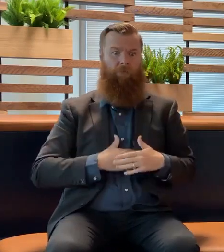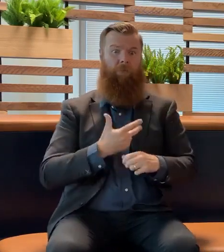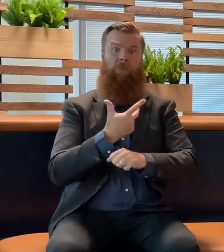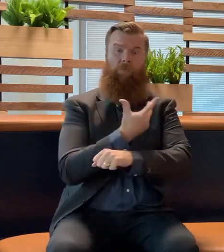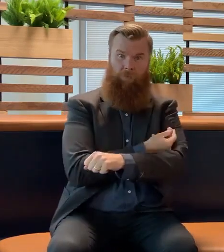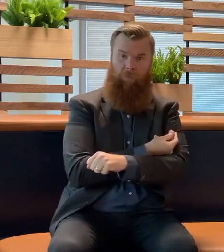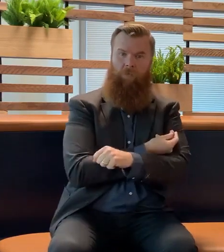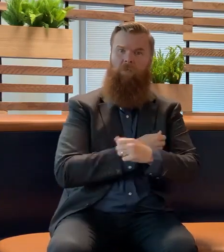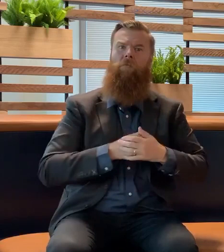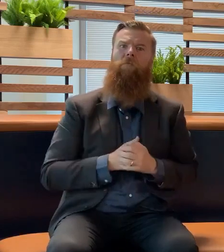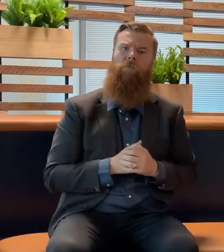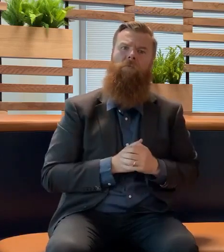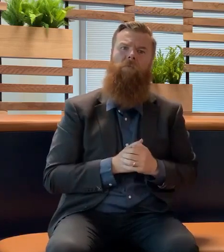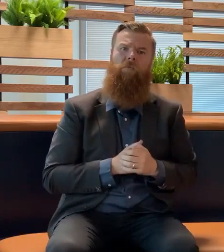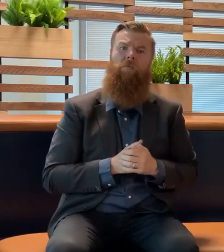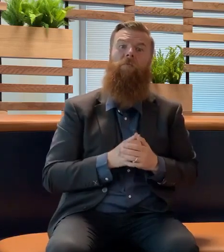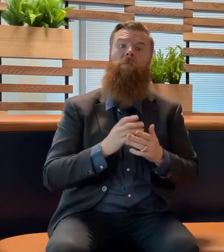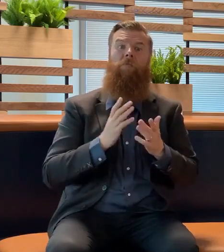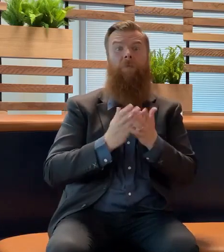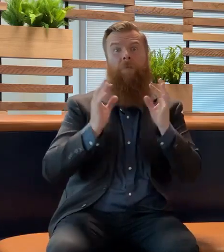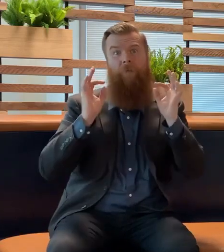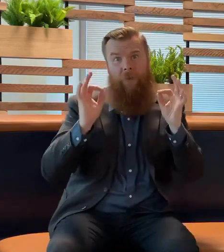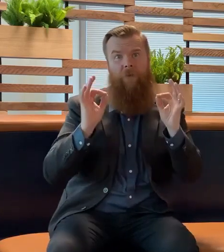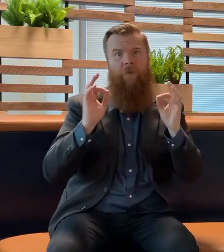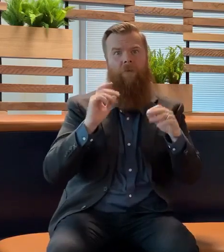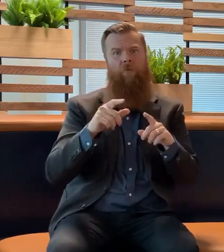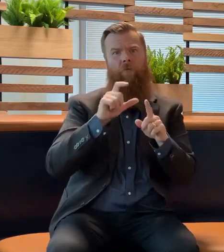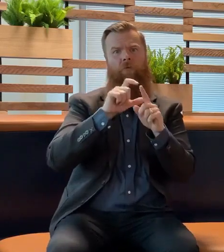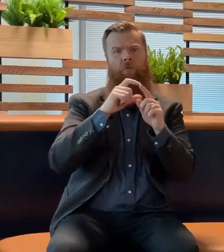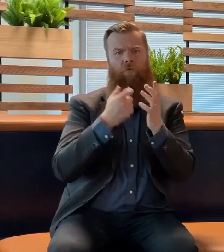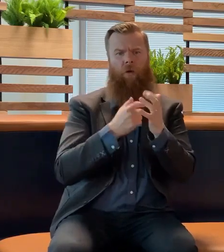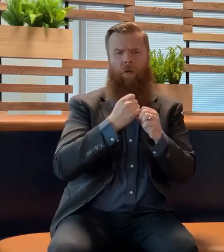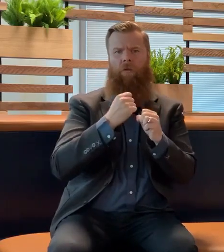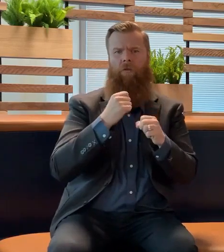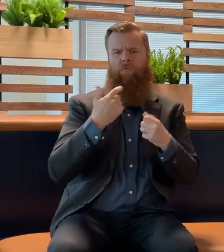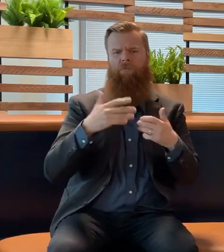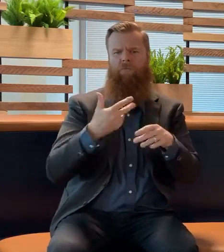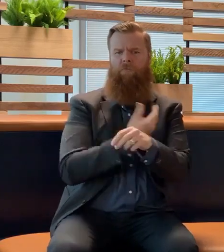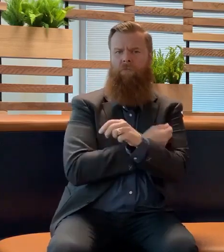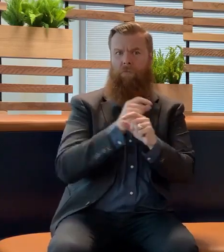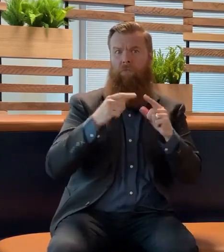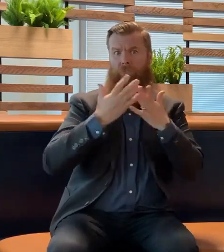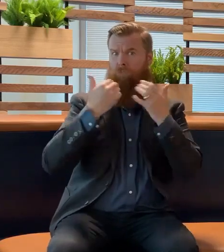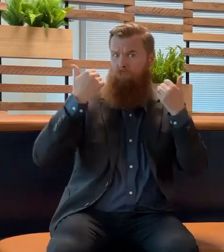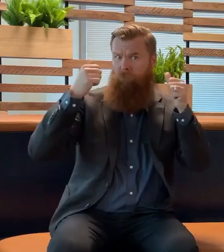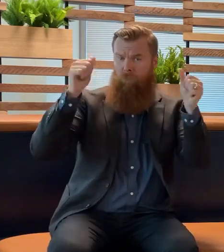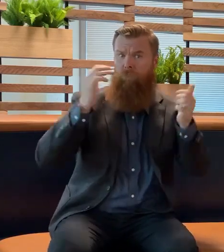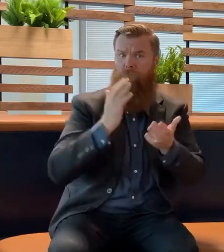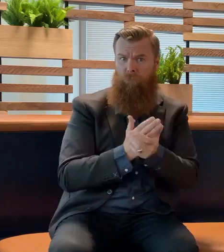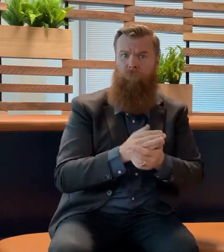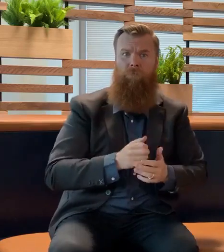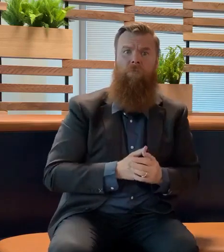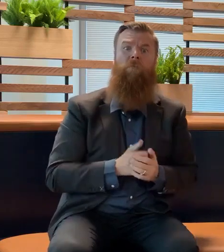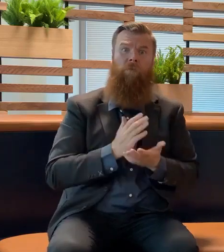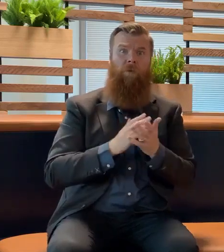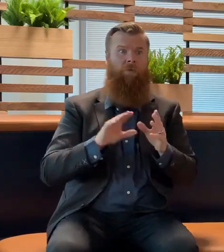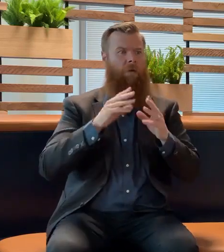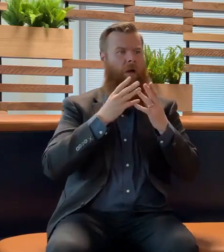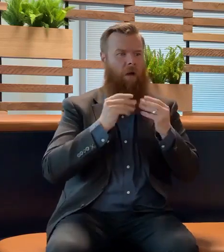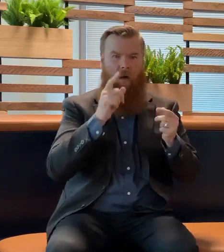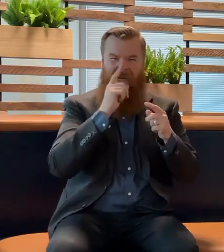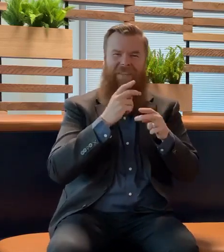is called Sotrovimab. Sotrovimab does work against this new variant. So that is good news